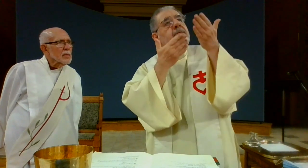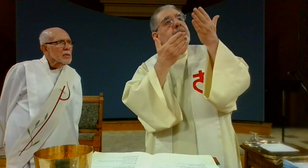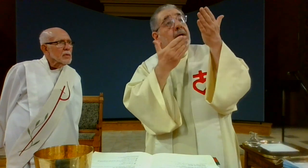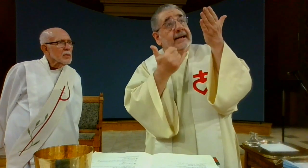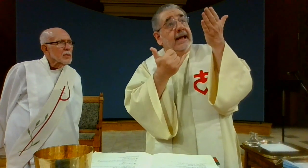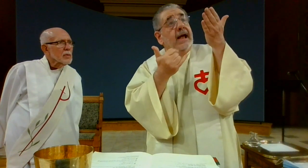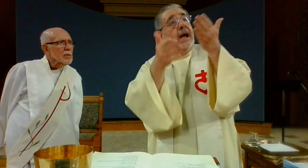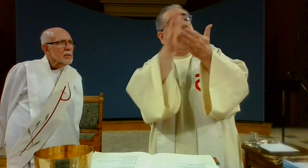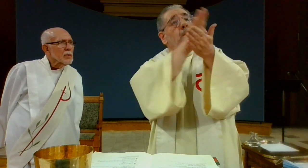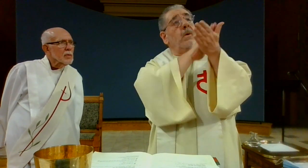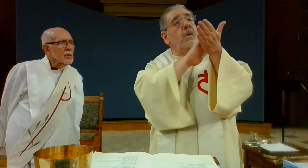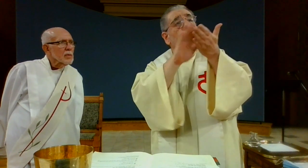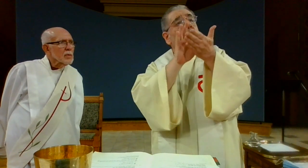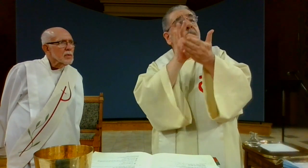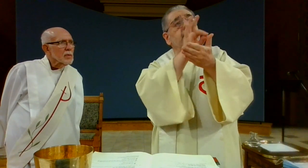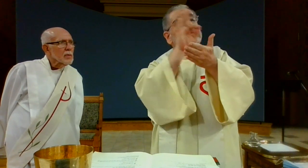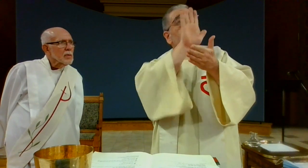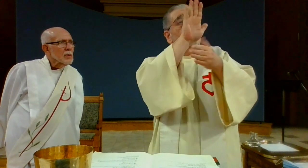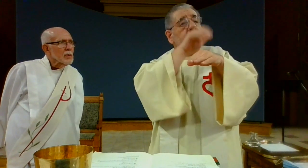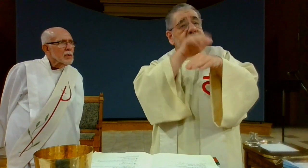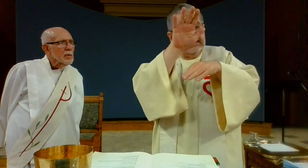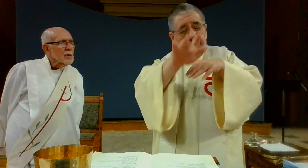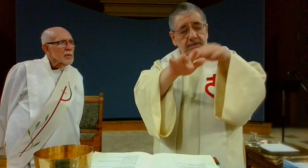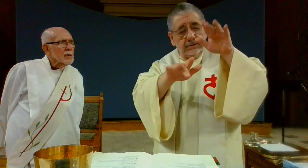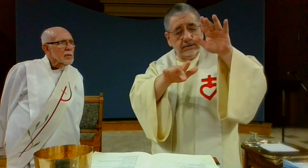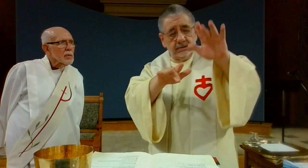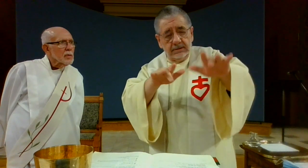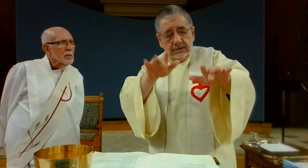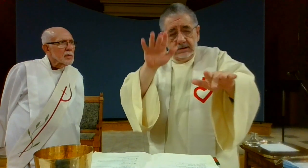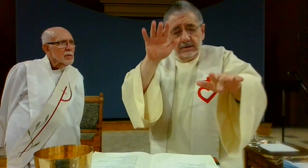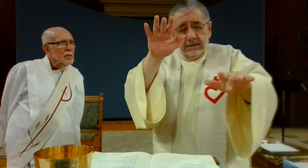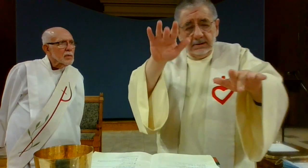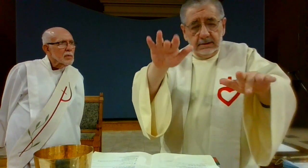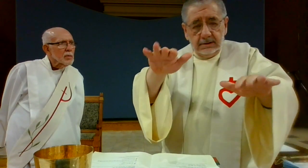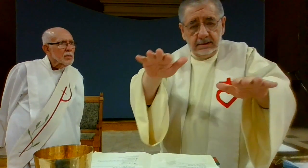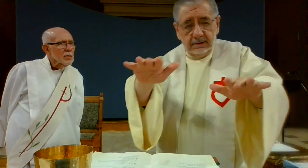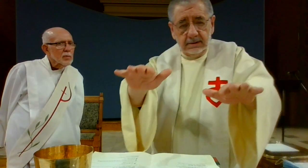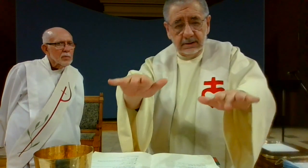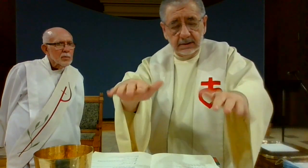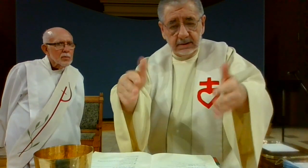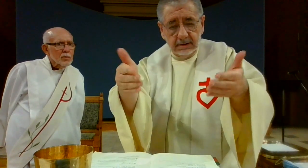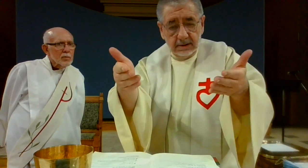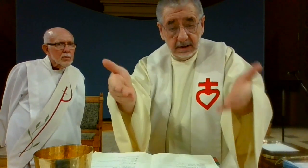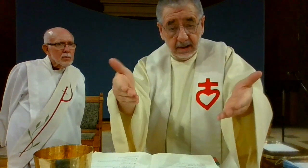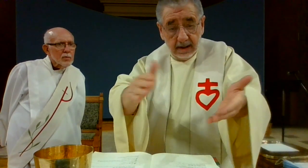therefore these gifts we pray by sending down your spirit upon them like the dewfall